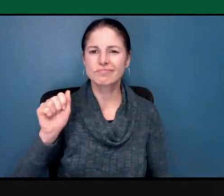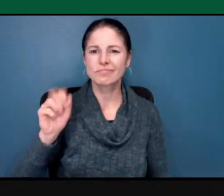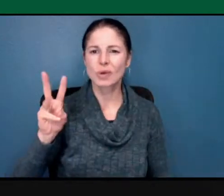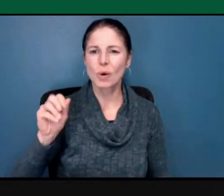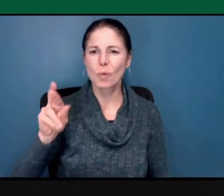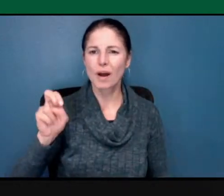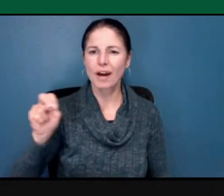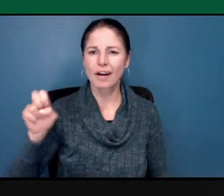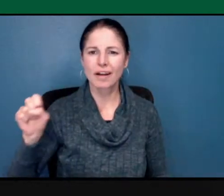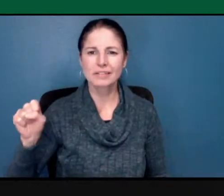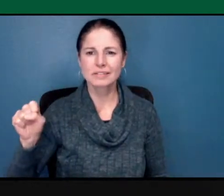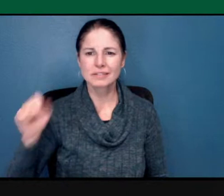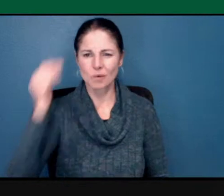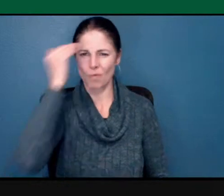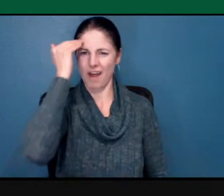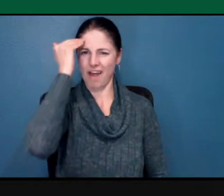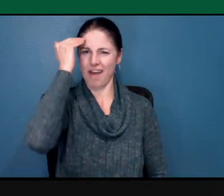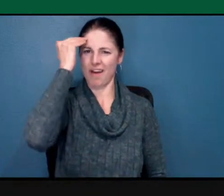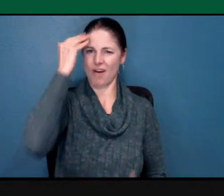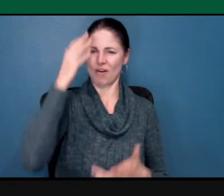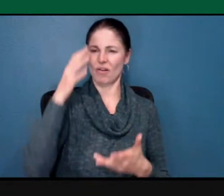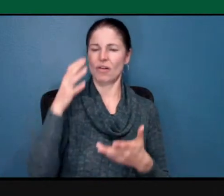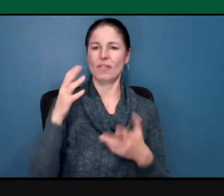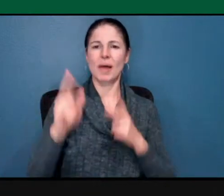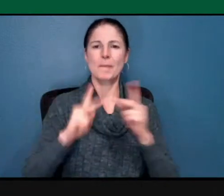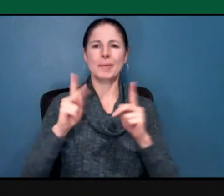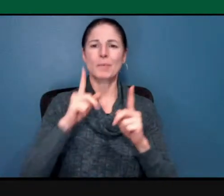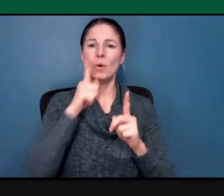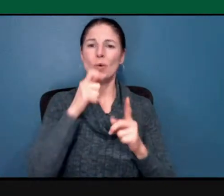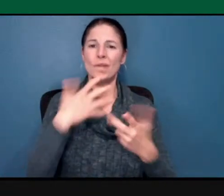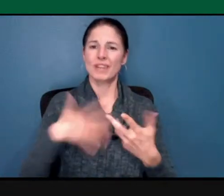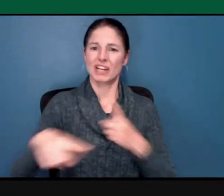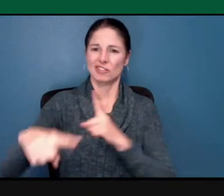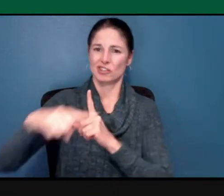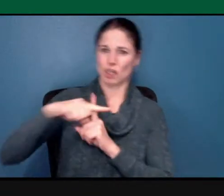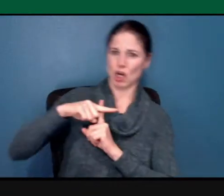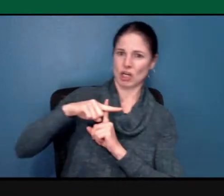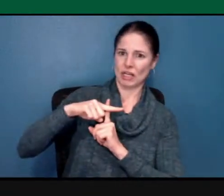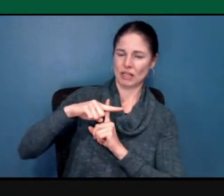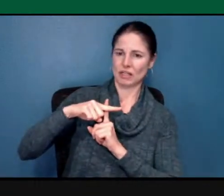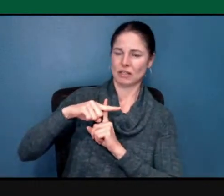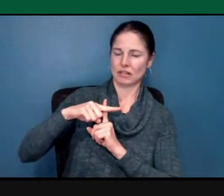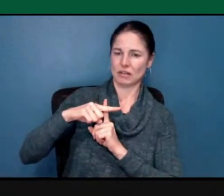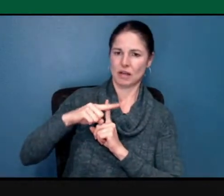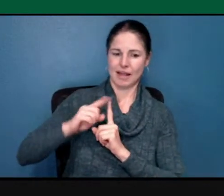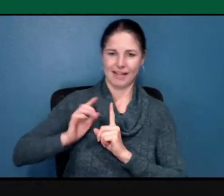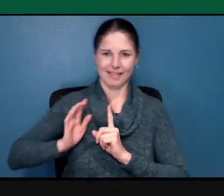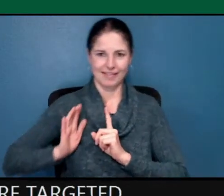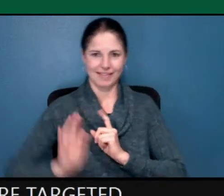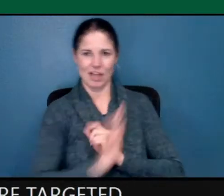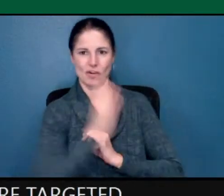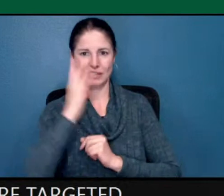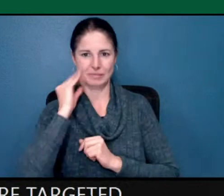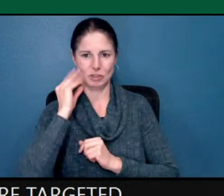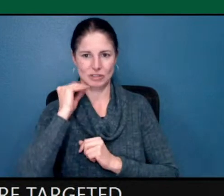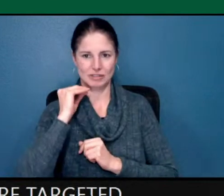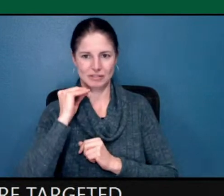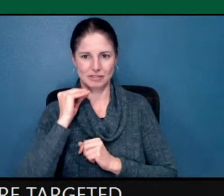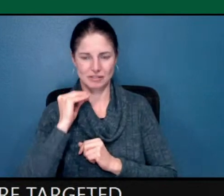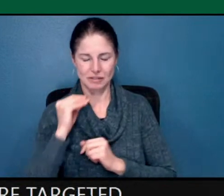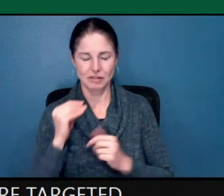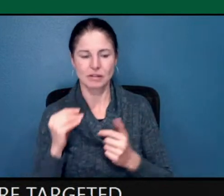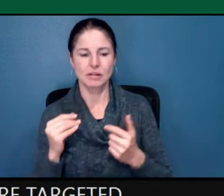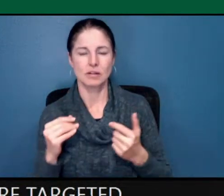the people who are targeted experience. The other thing we realize about those experiences, and I think you touched on it,